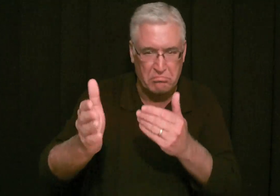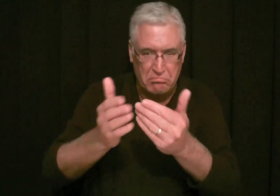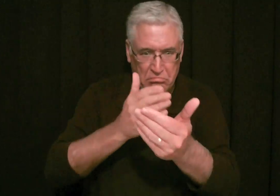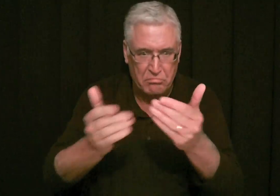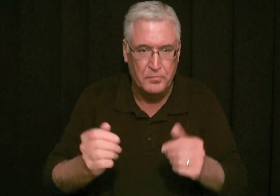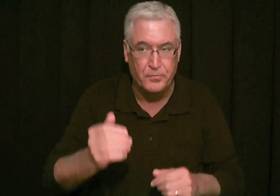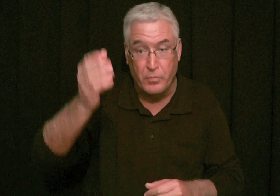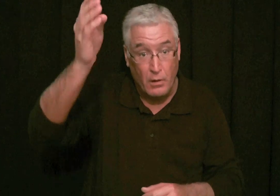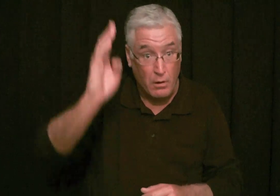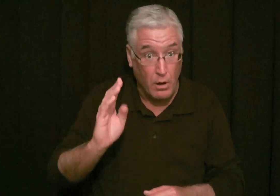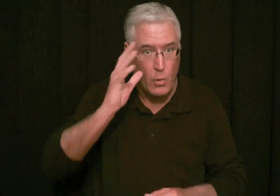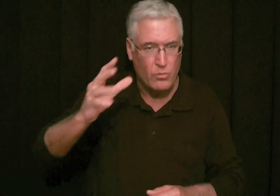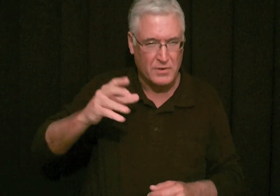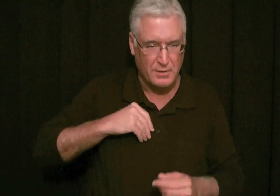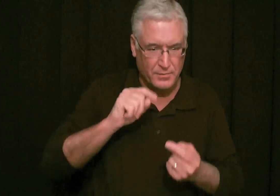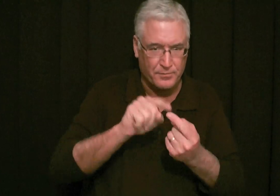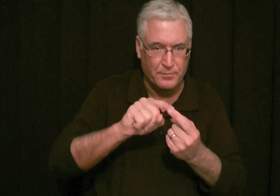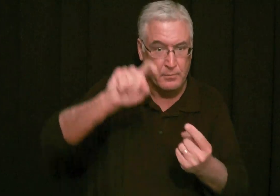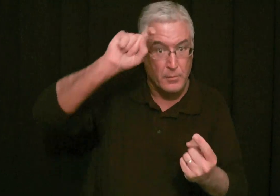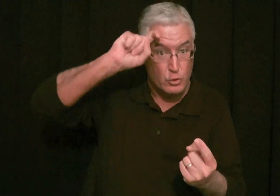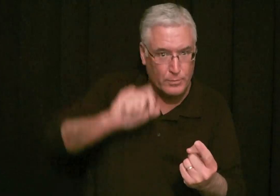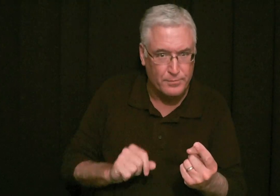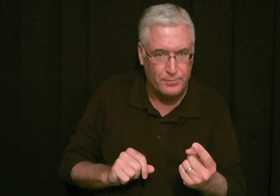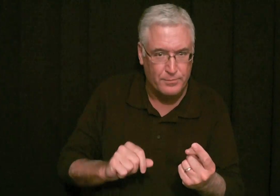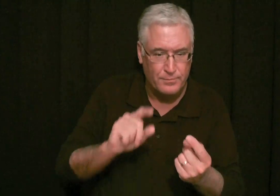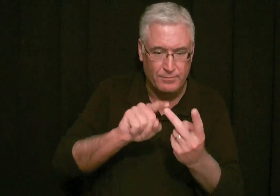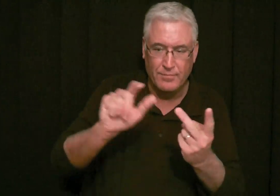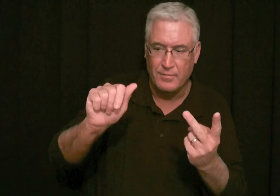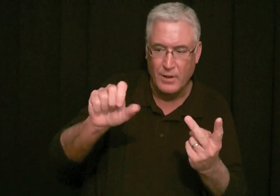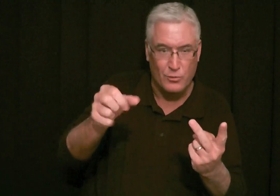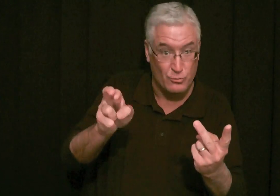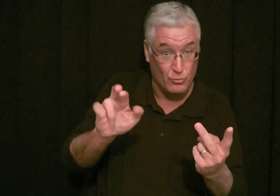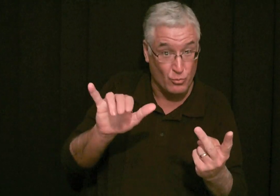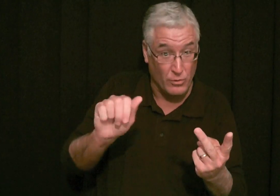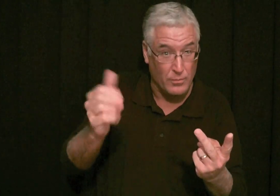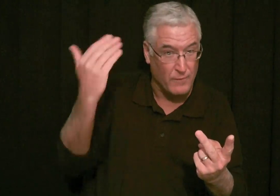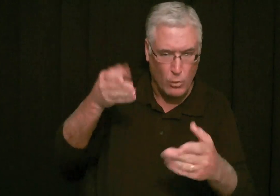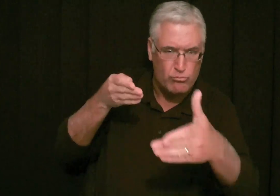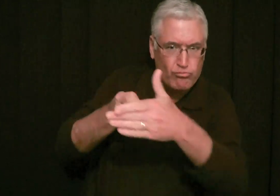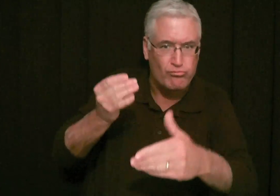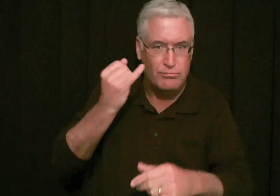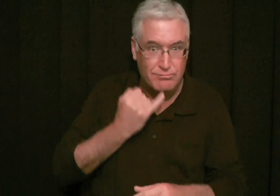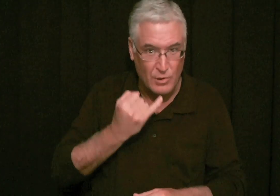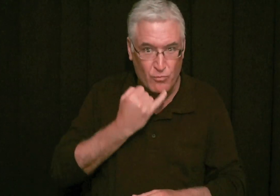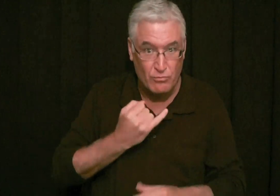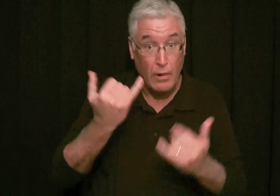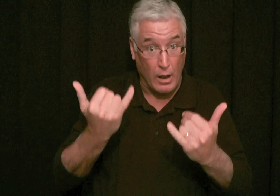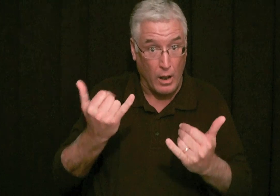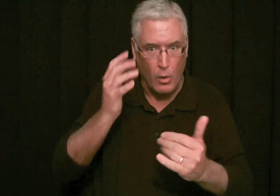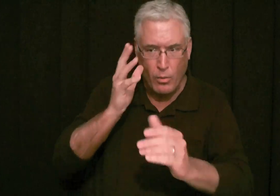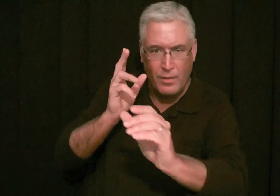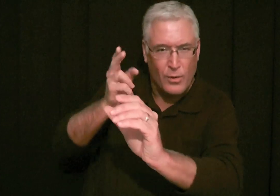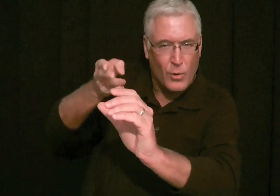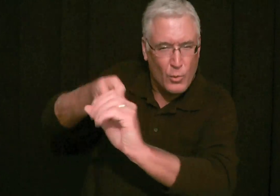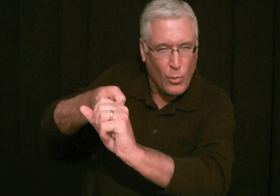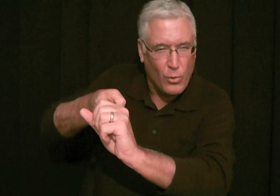don't know. But we do know that God accepted Egypt and Assyria, who previously went against